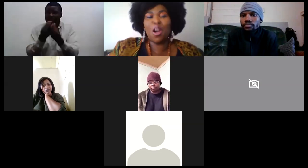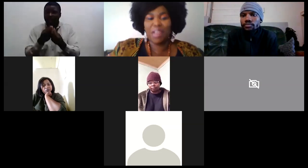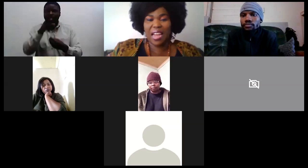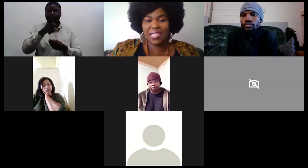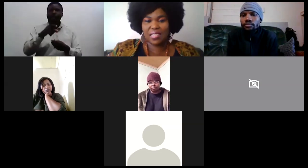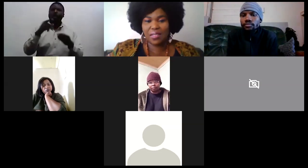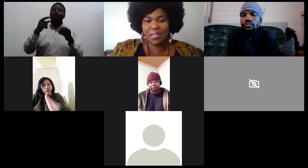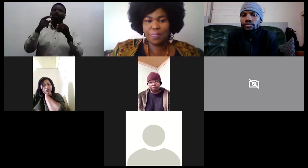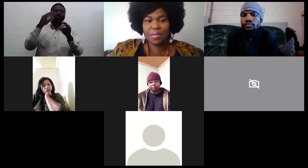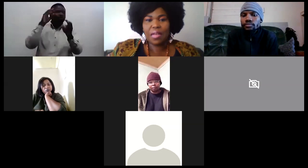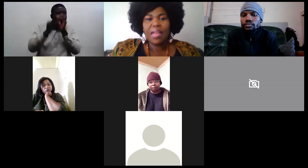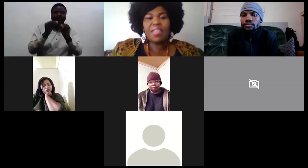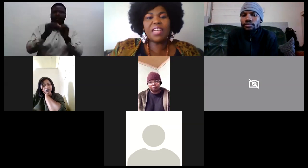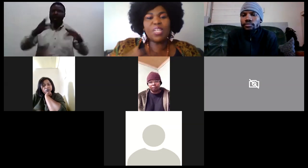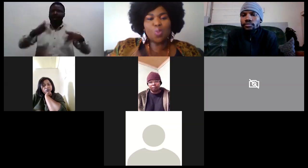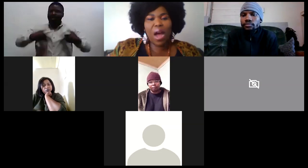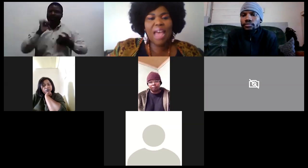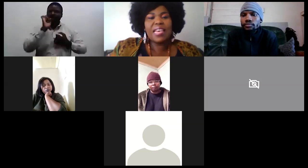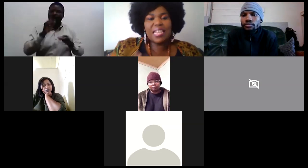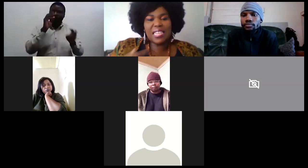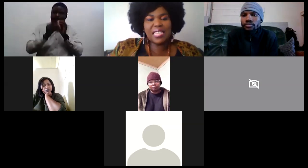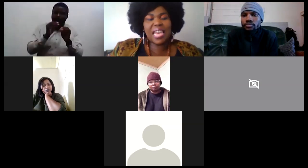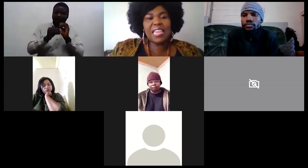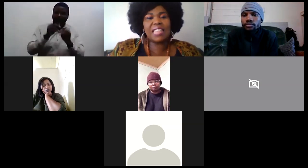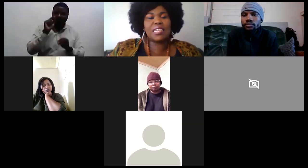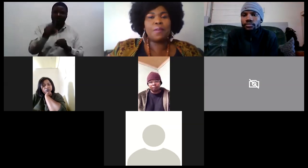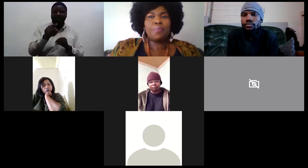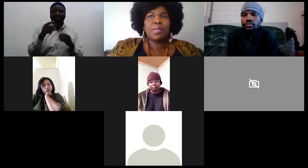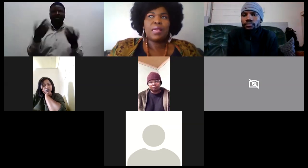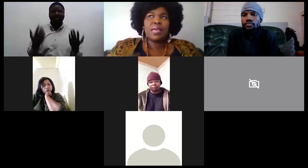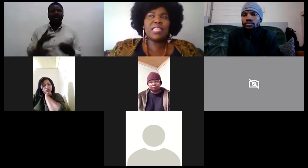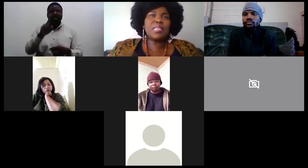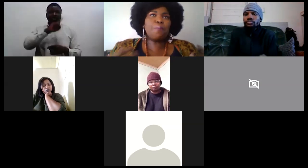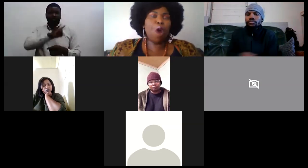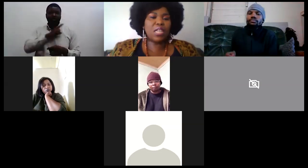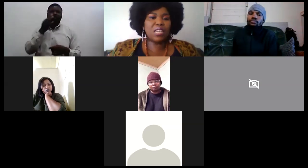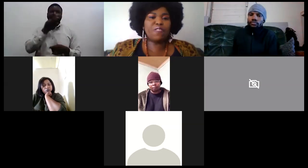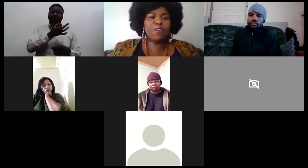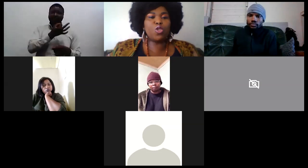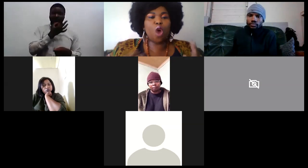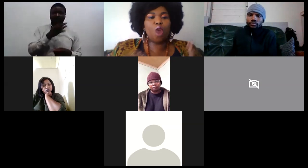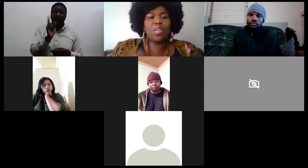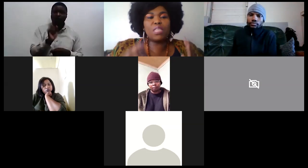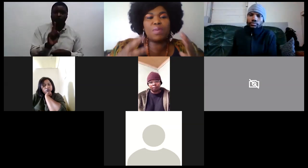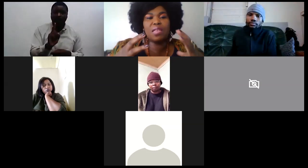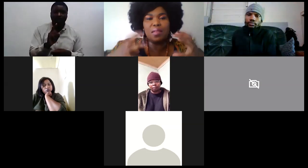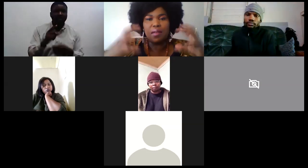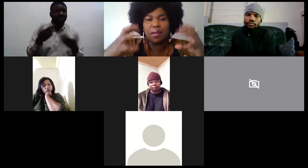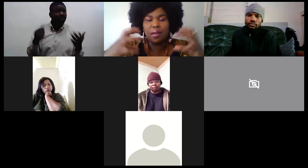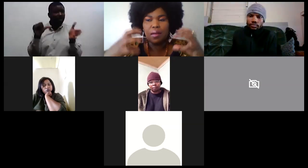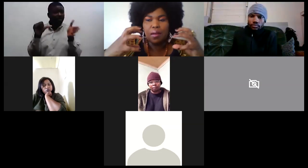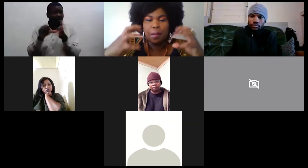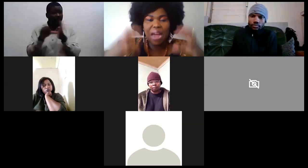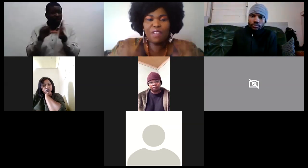your reality that is why it is saying that it is important for you to always be